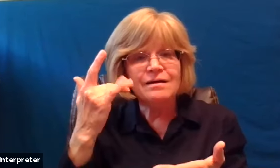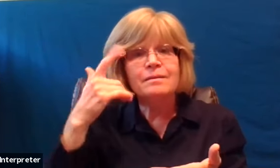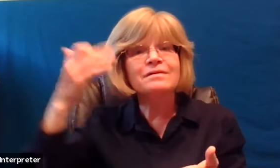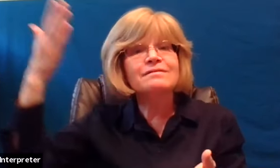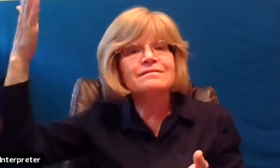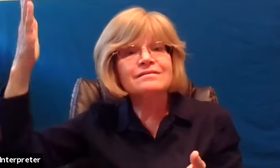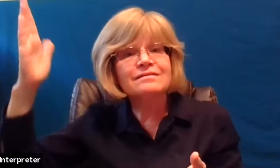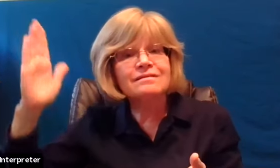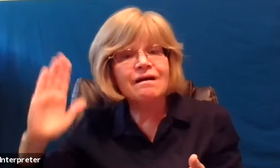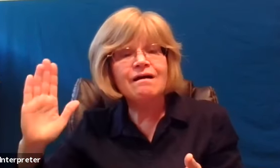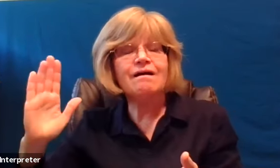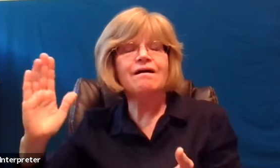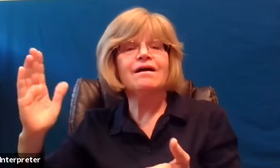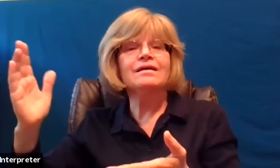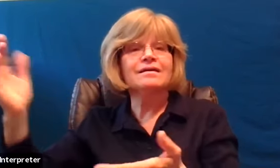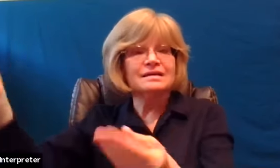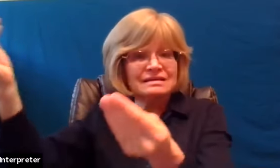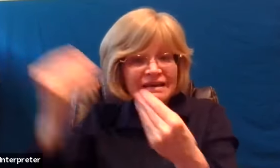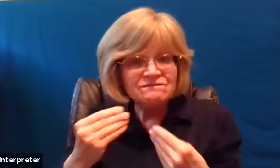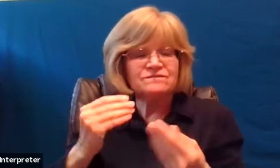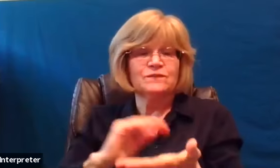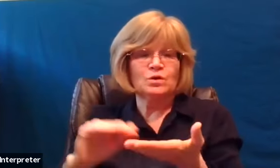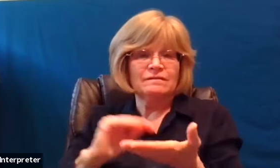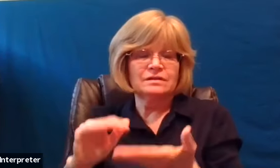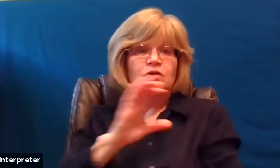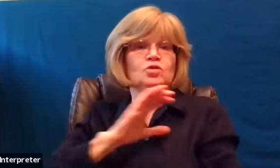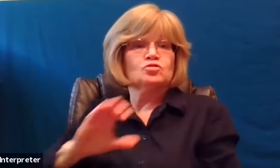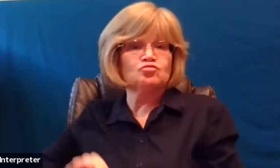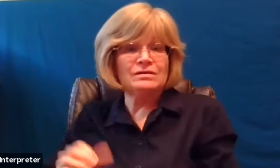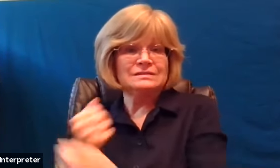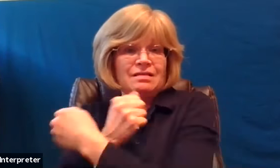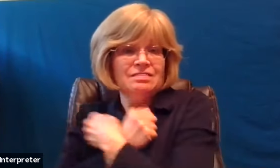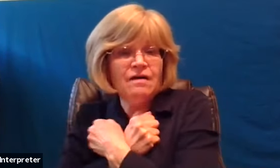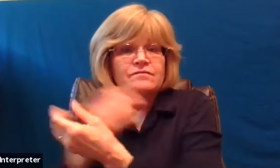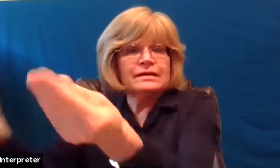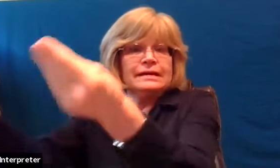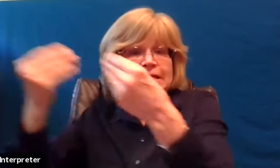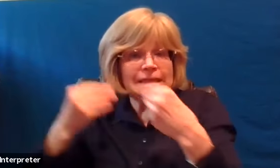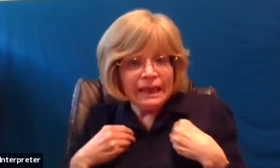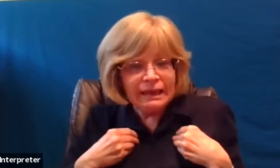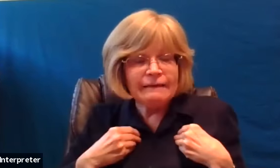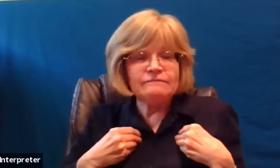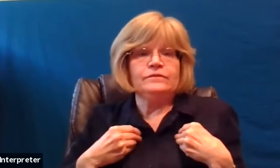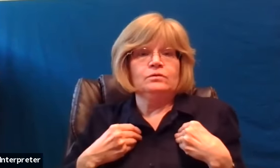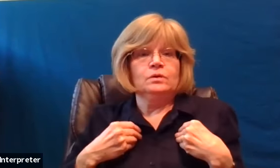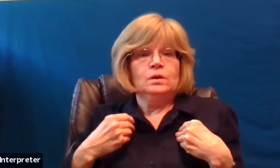christ's love and profess our love for him are to imitate him to be